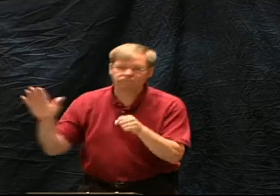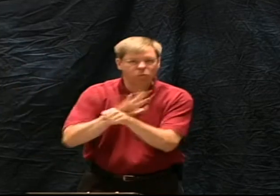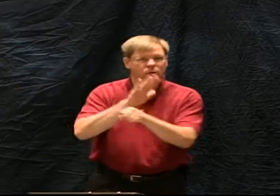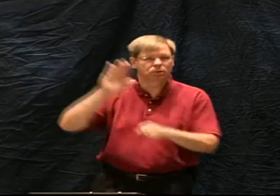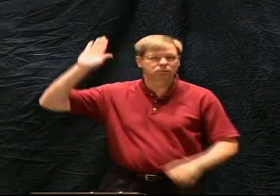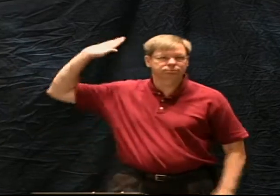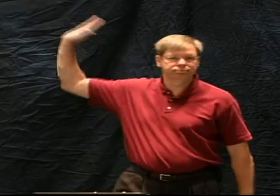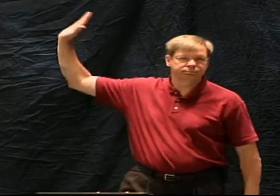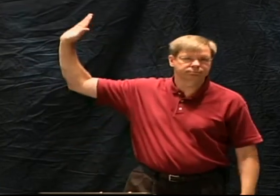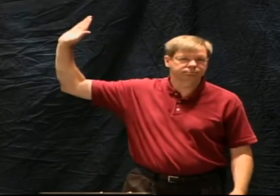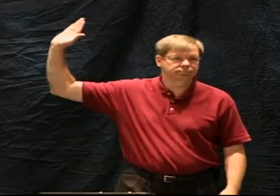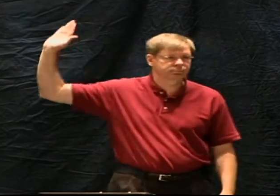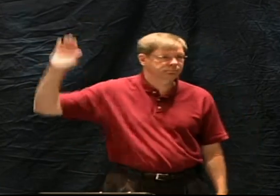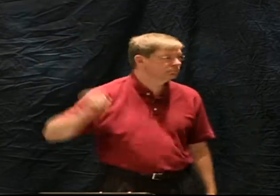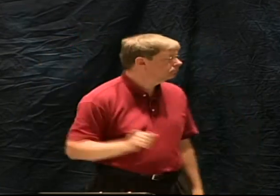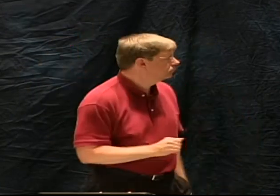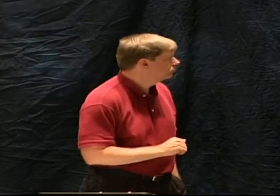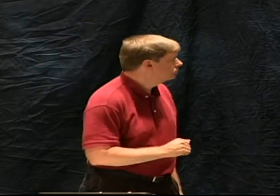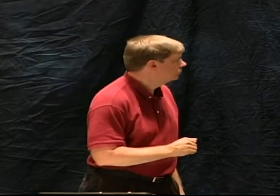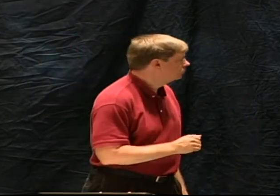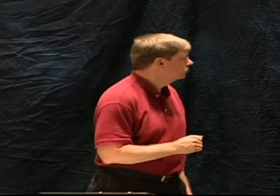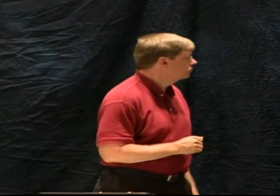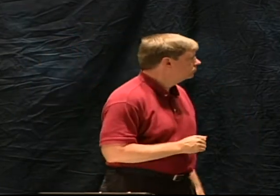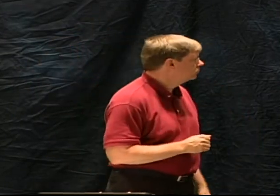but the entire Bible is inspired by God.